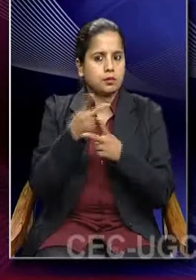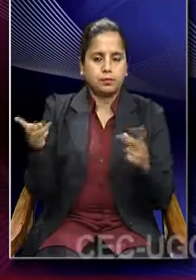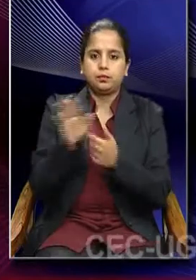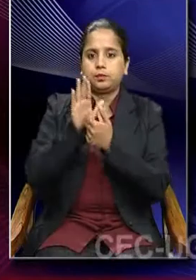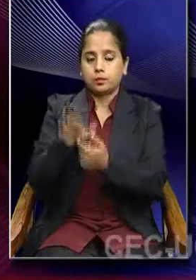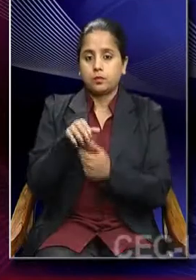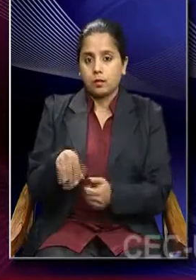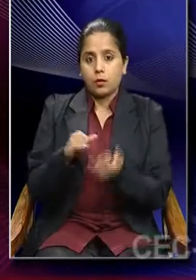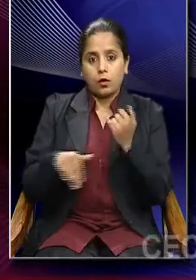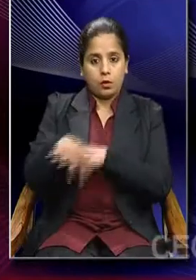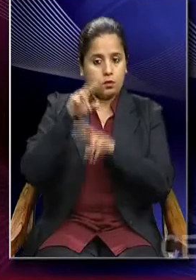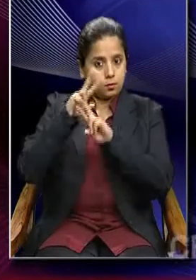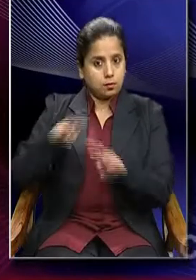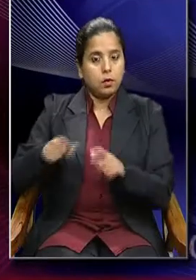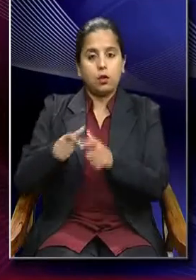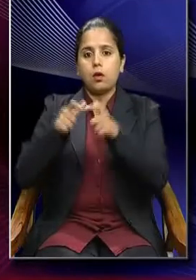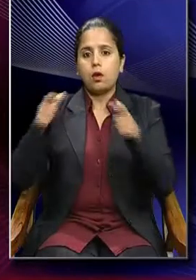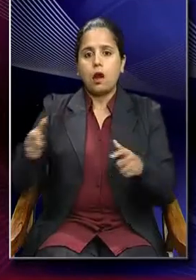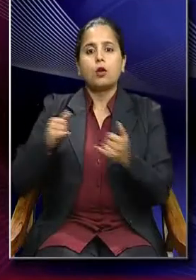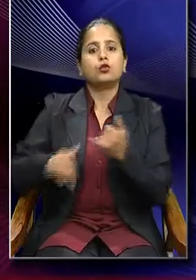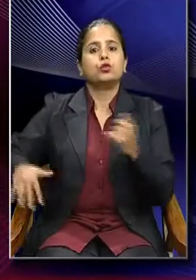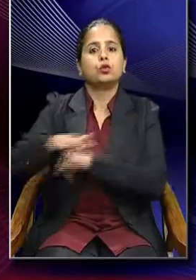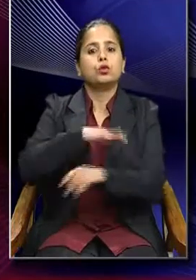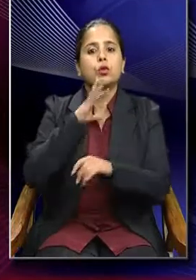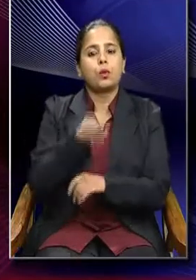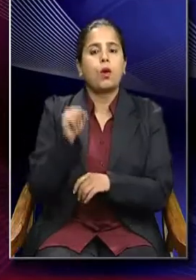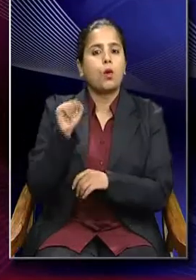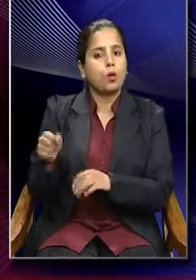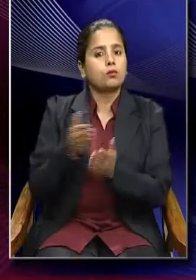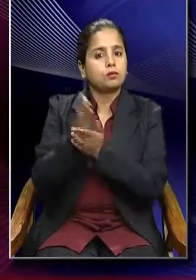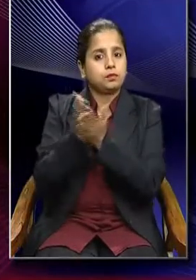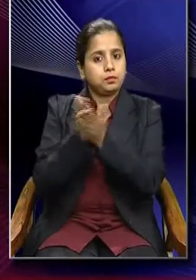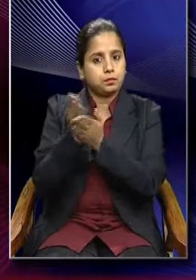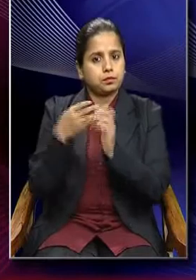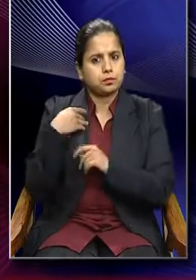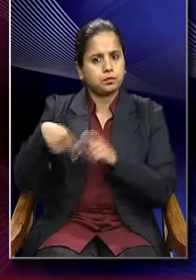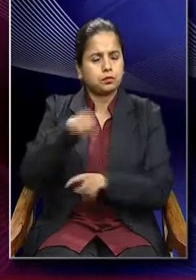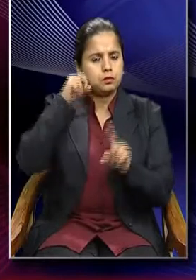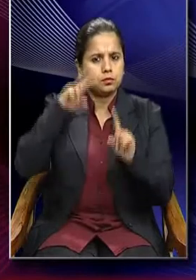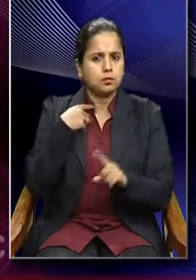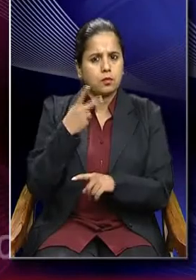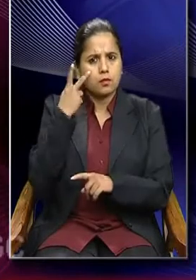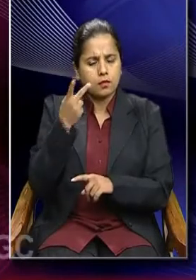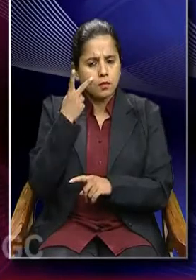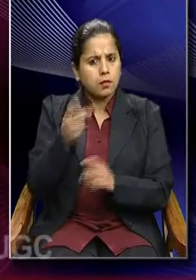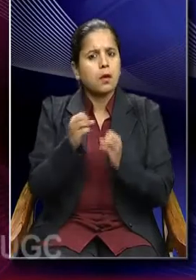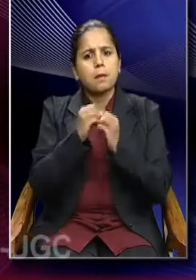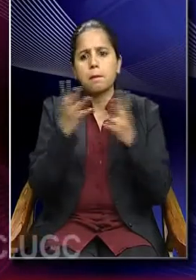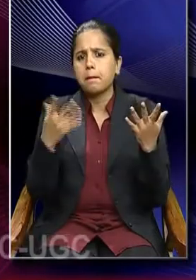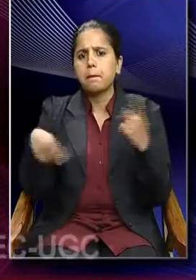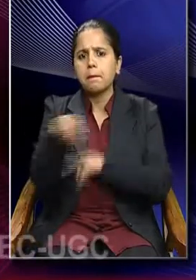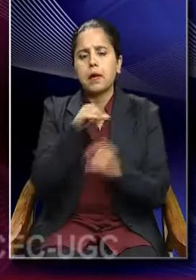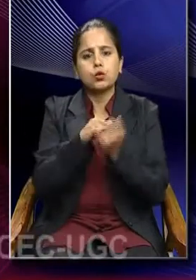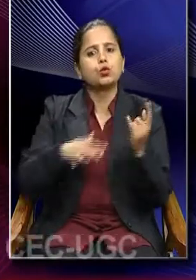sociologists study large scale social phenomena. Perspectives that is concerned with broad aspect of